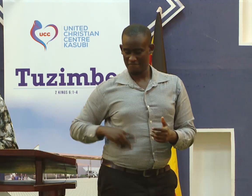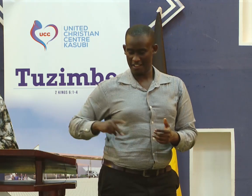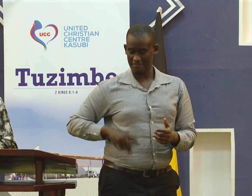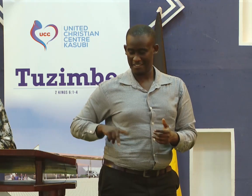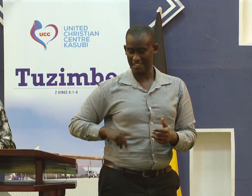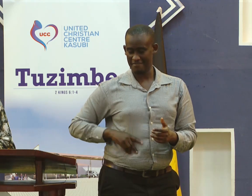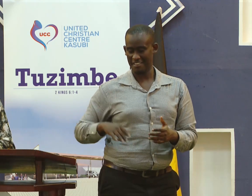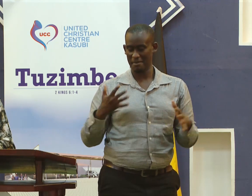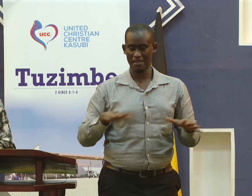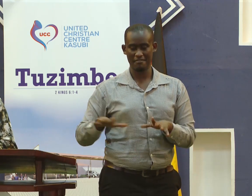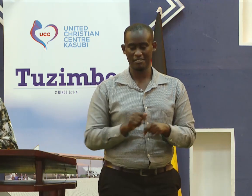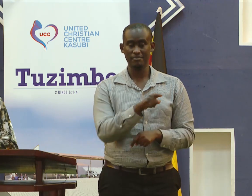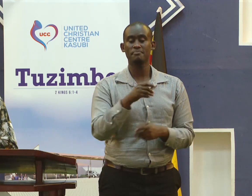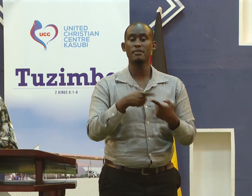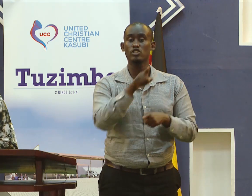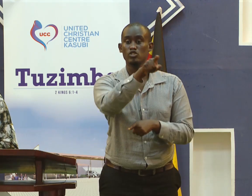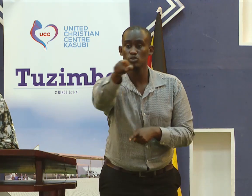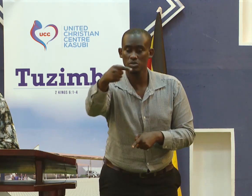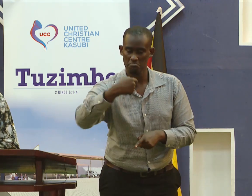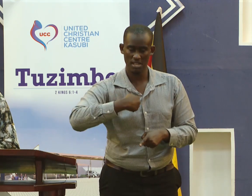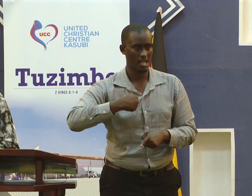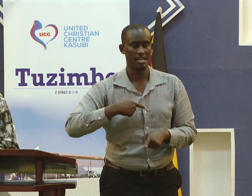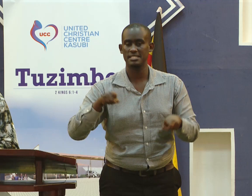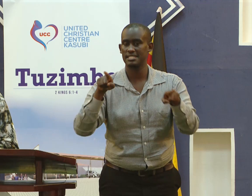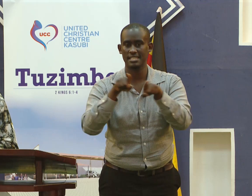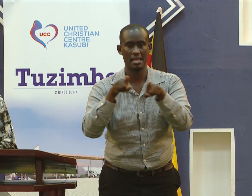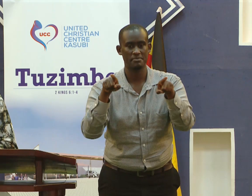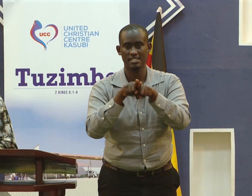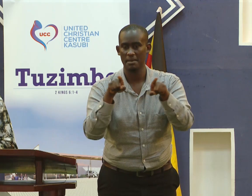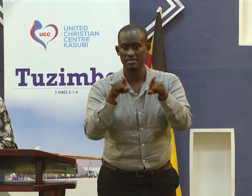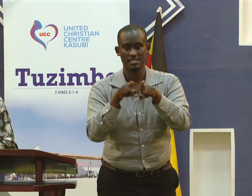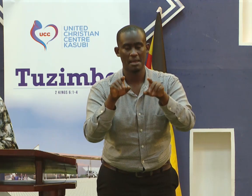But you and I are not like that.